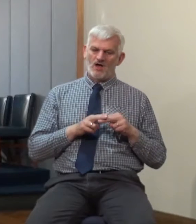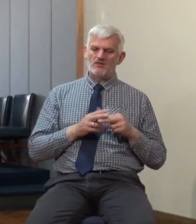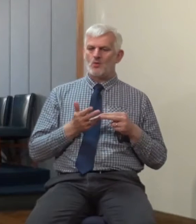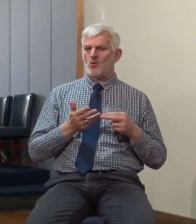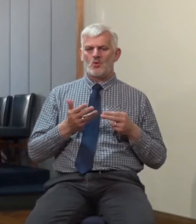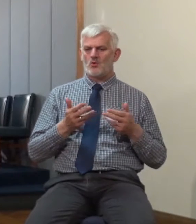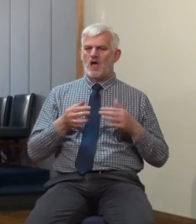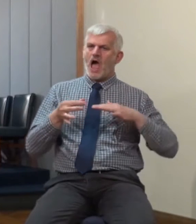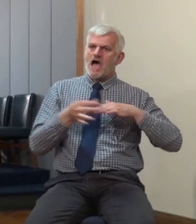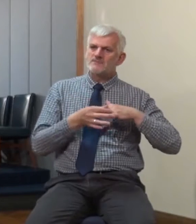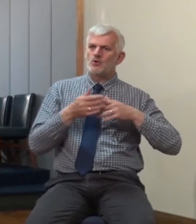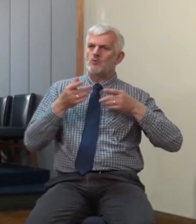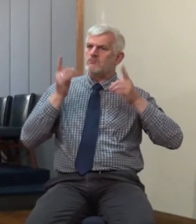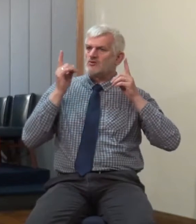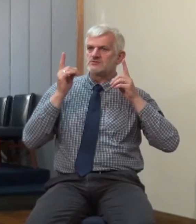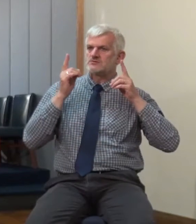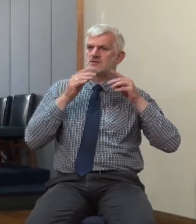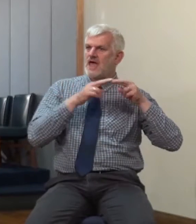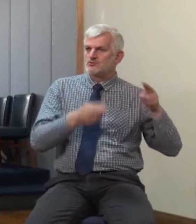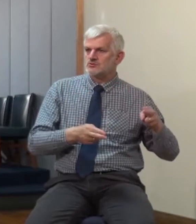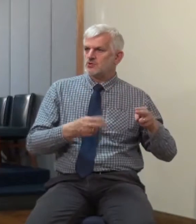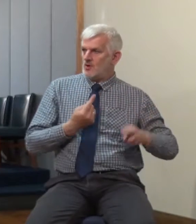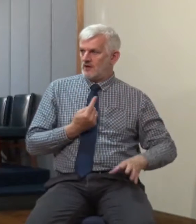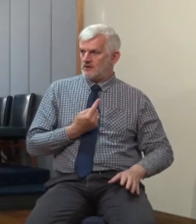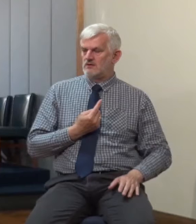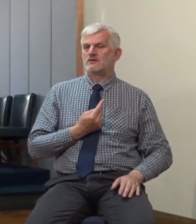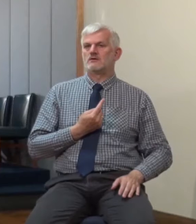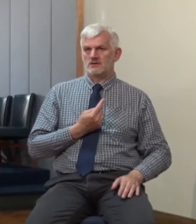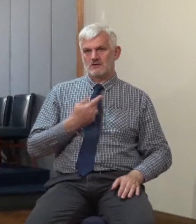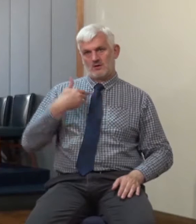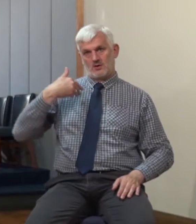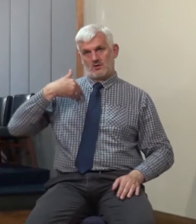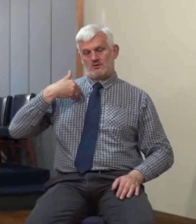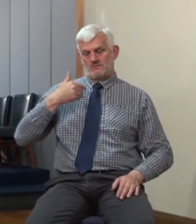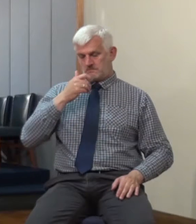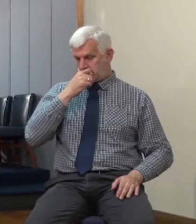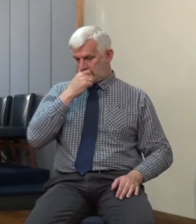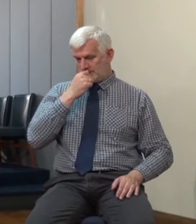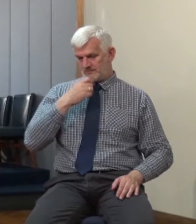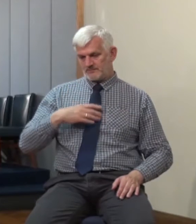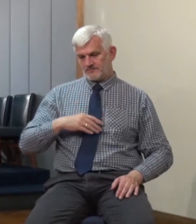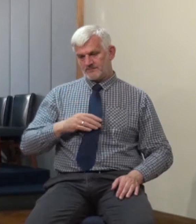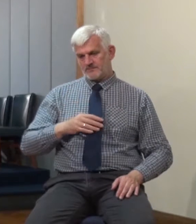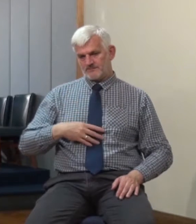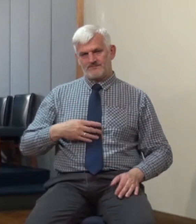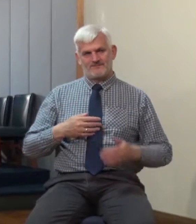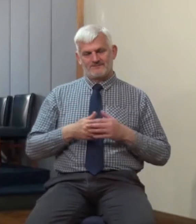the homestead or family had known in what watch, you know how those people divided the